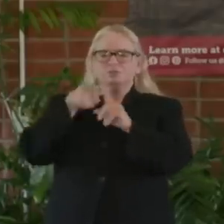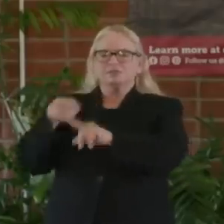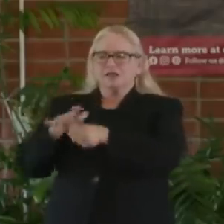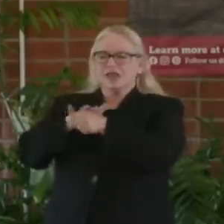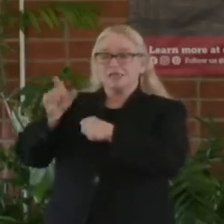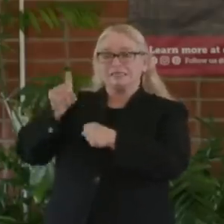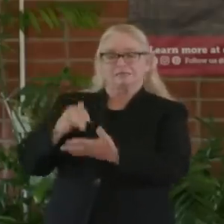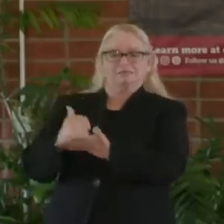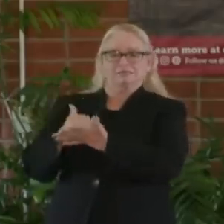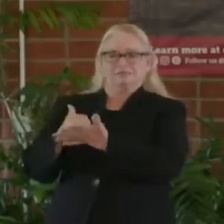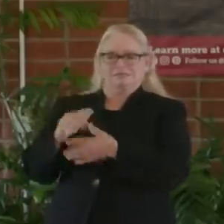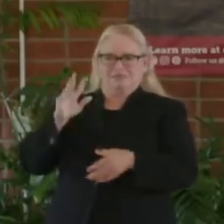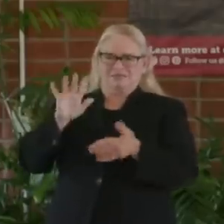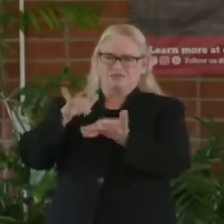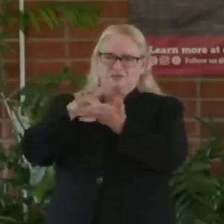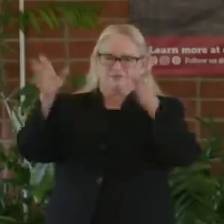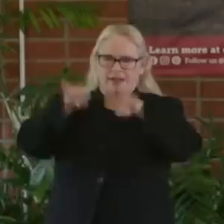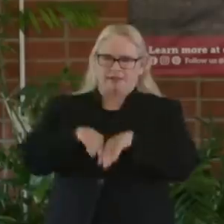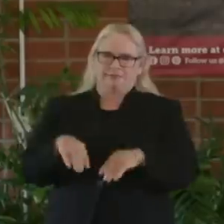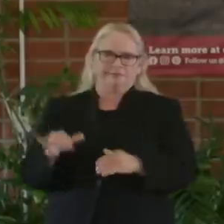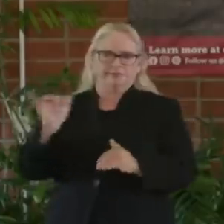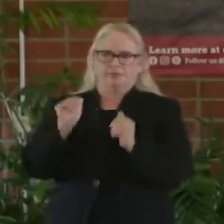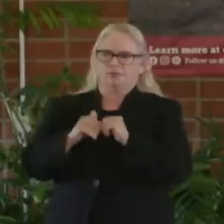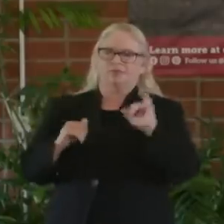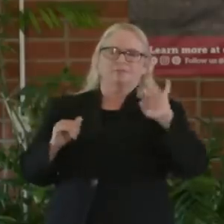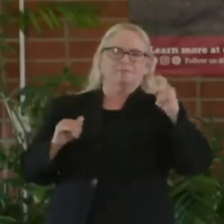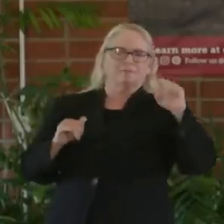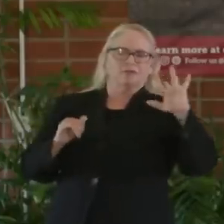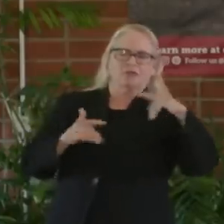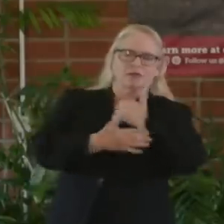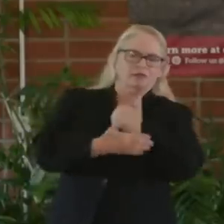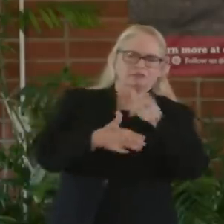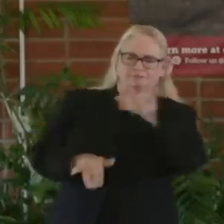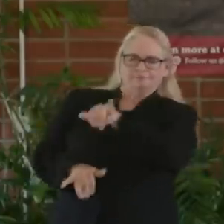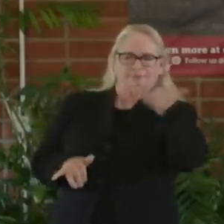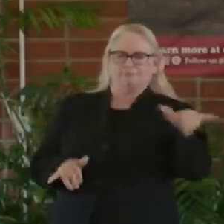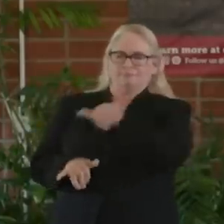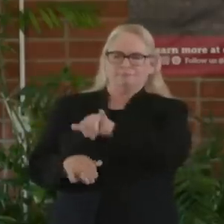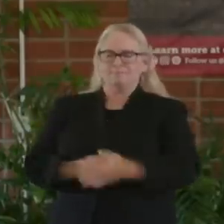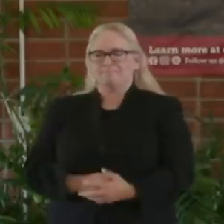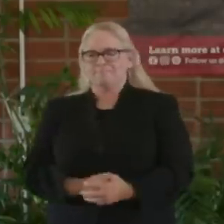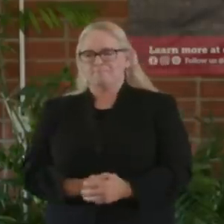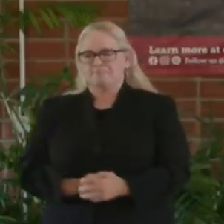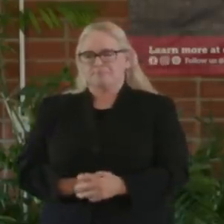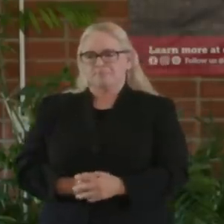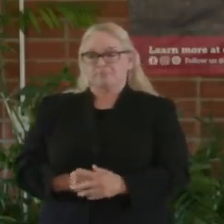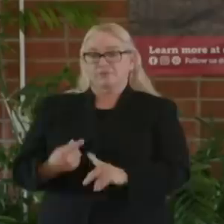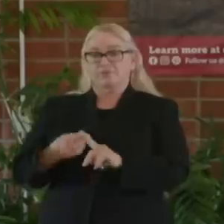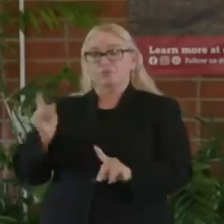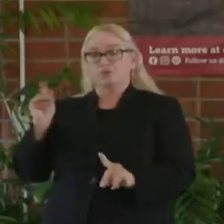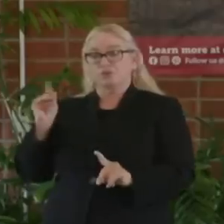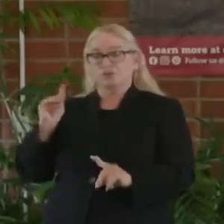in Imperial County. I'll remind you those teams included members of the Office of Emergency Services, certainly